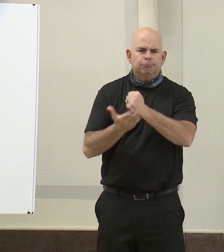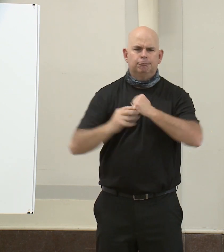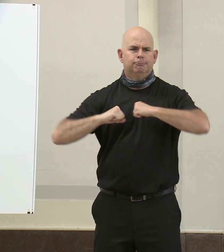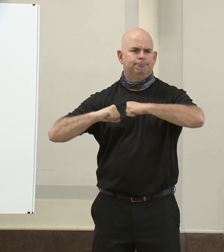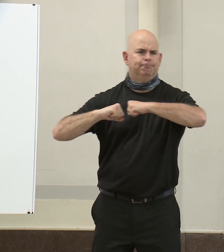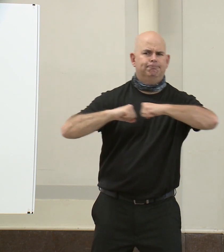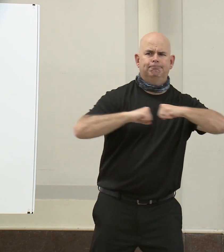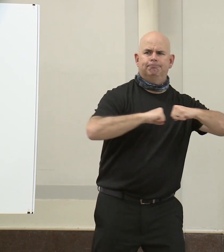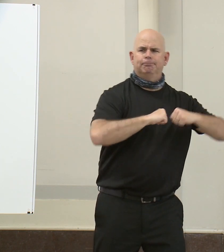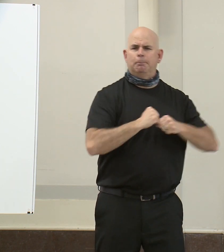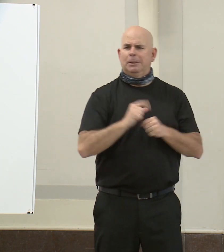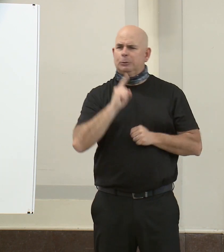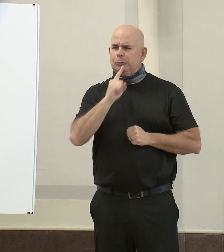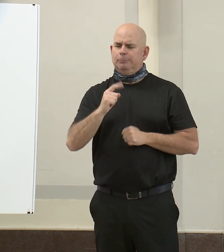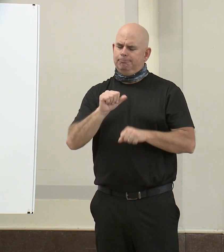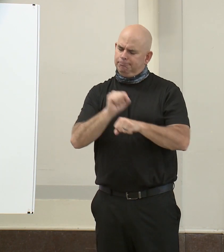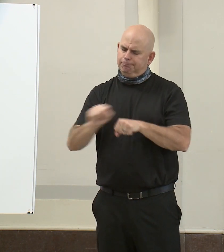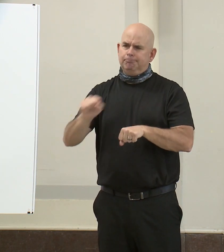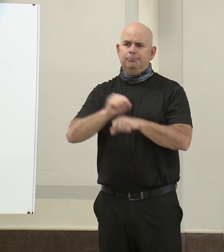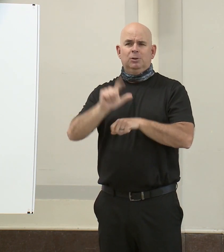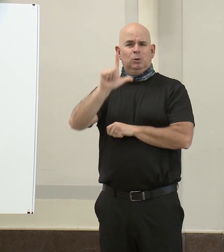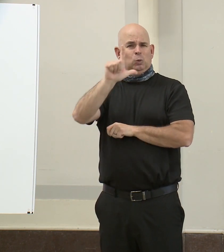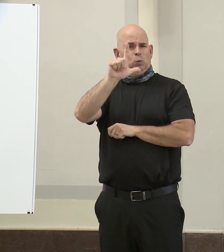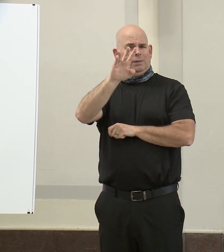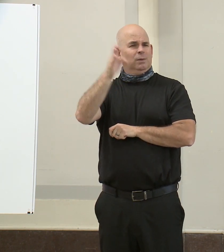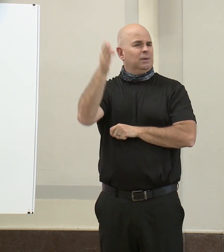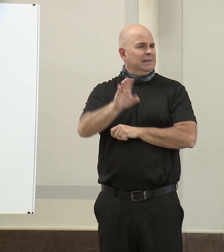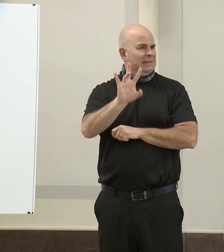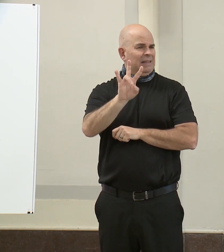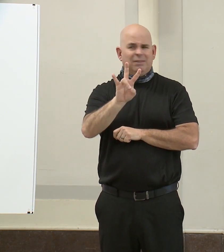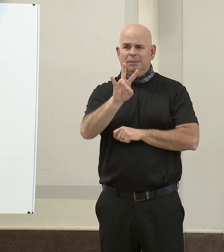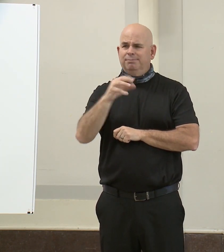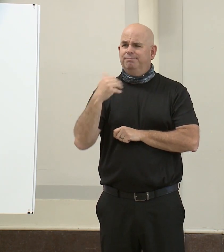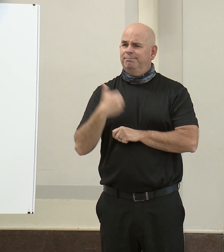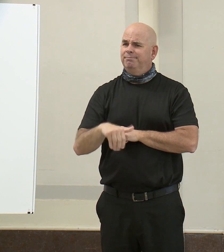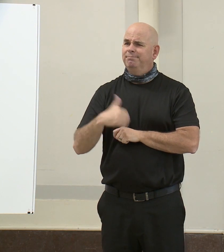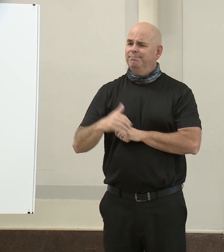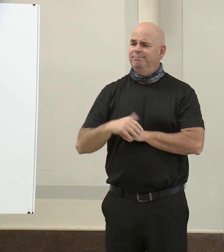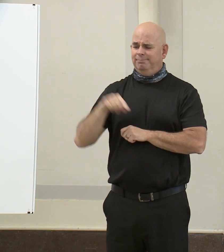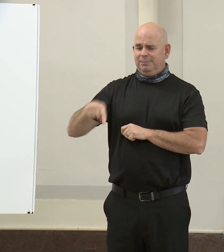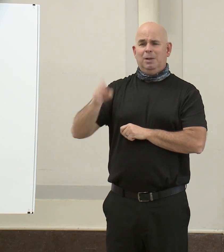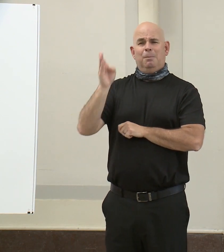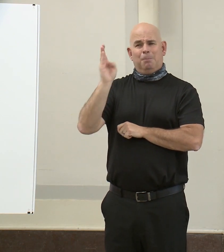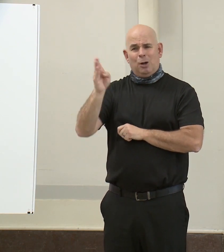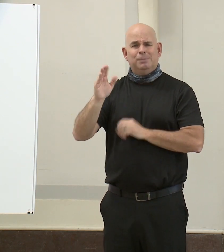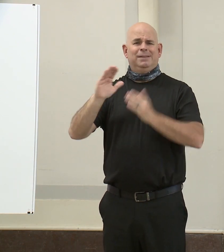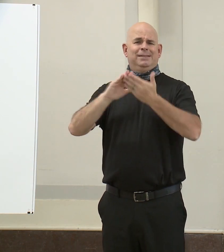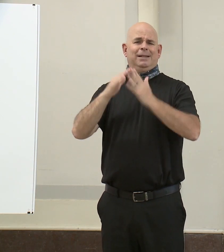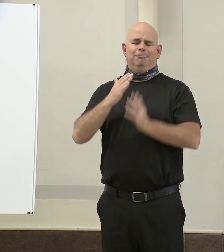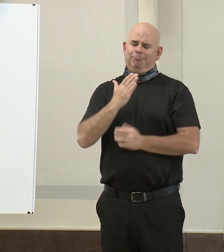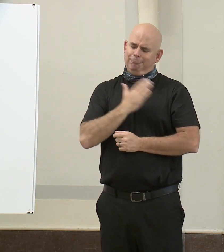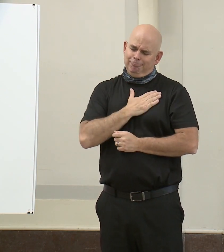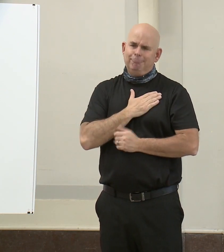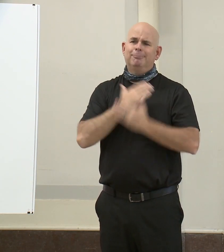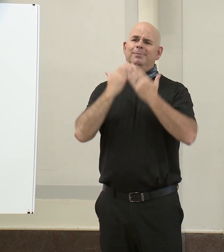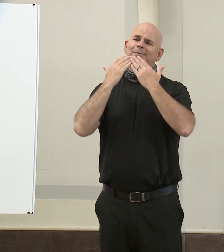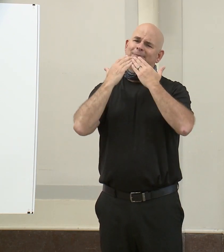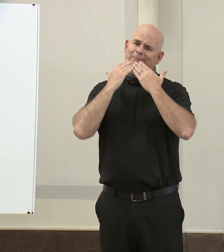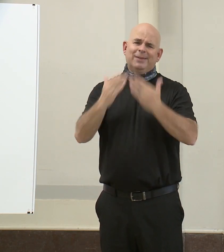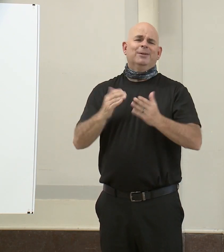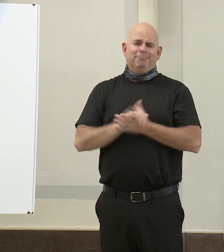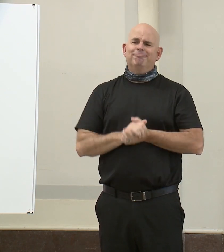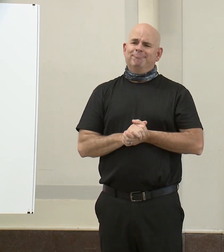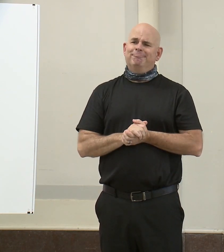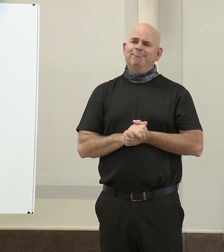work on behalf of our residents and your dedication and commitment to our city. So thank you to all who are helping us meet our city vast